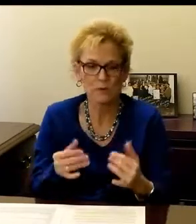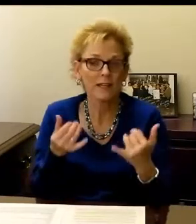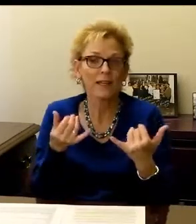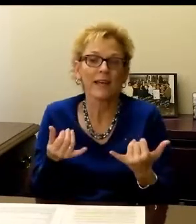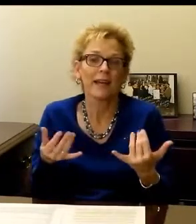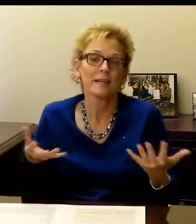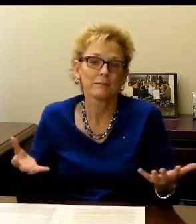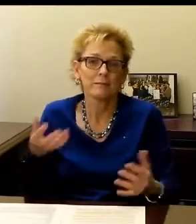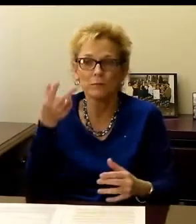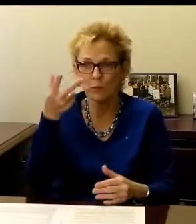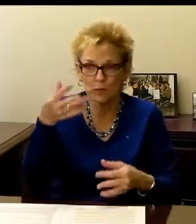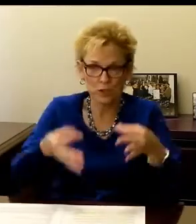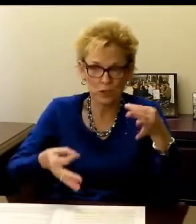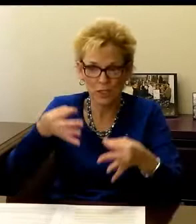That's basically the issue.